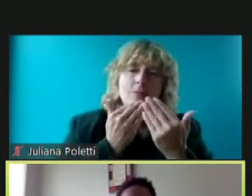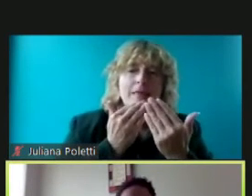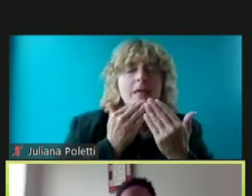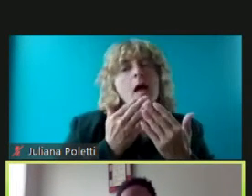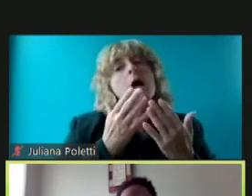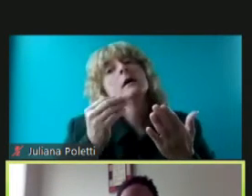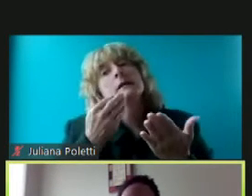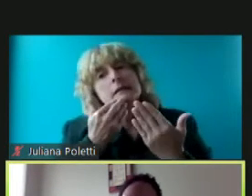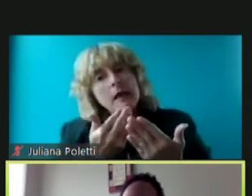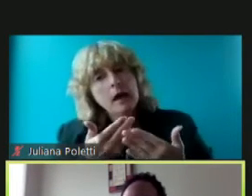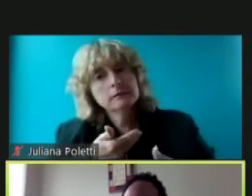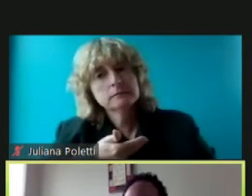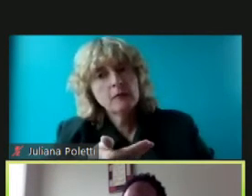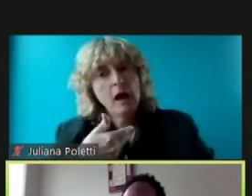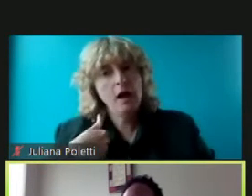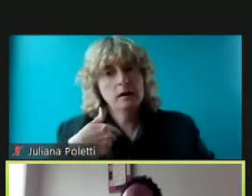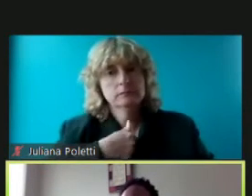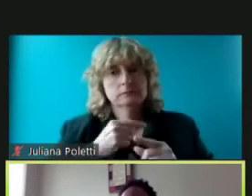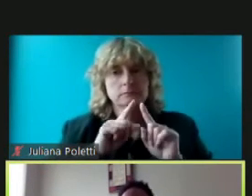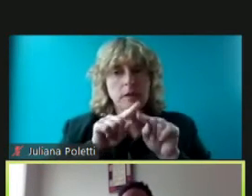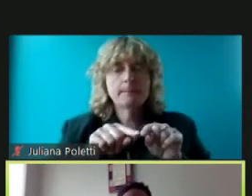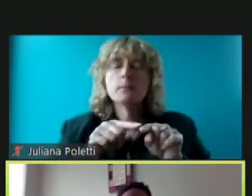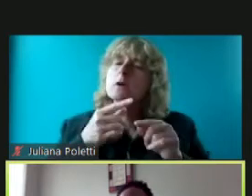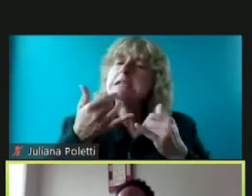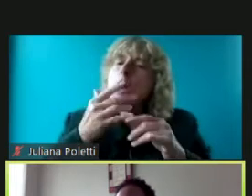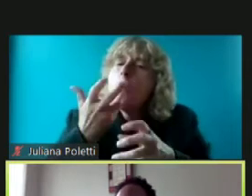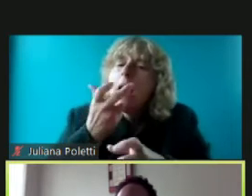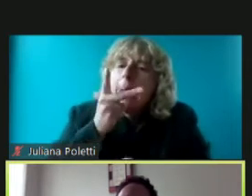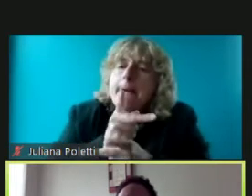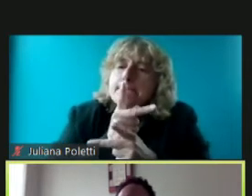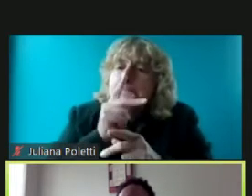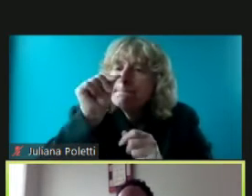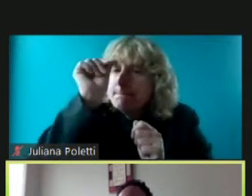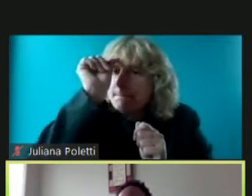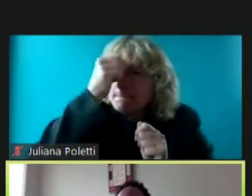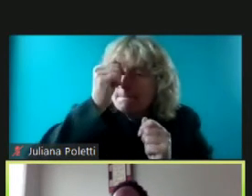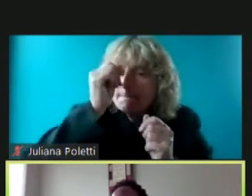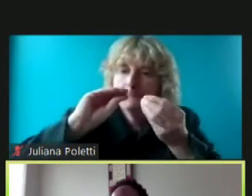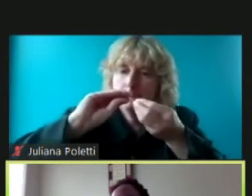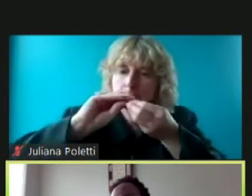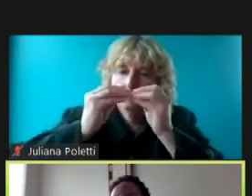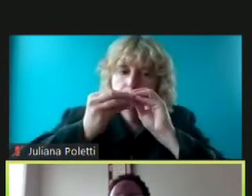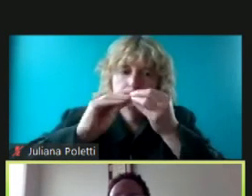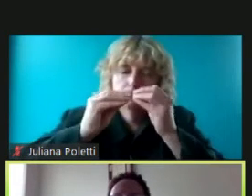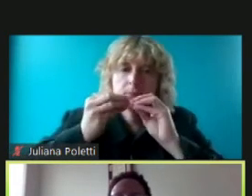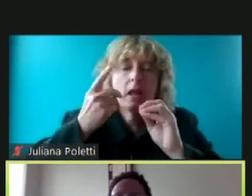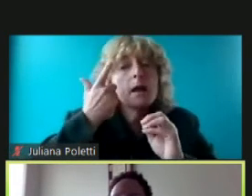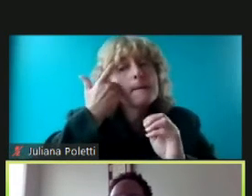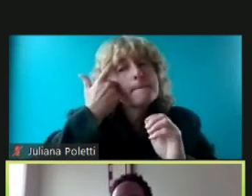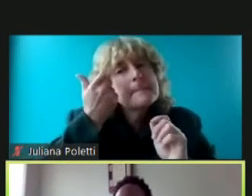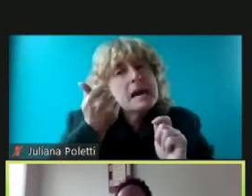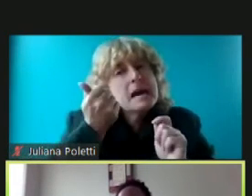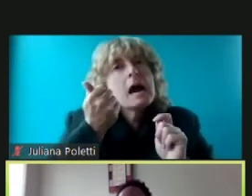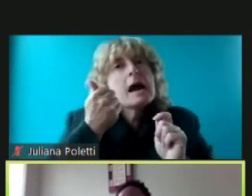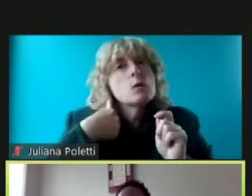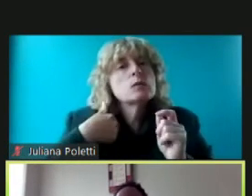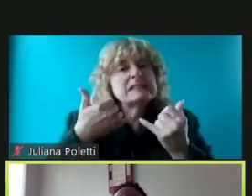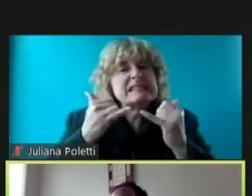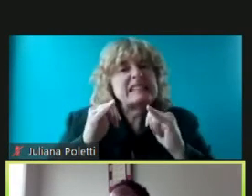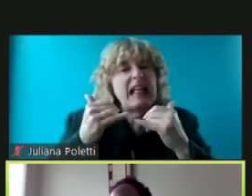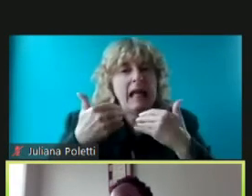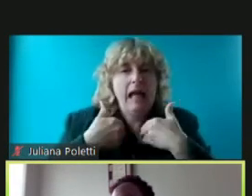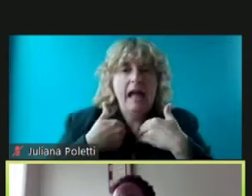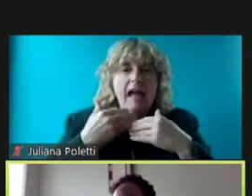um we still want to keep the data in mind because we still have over 51 positive rates um